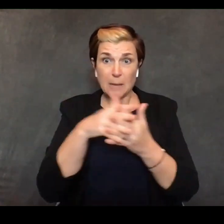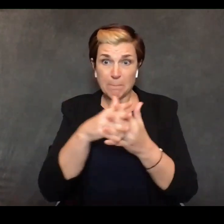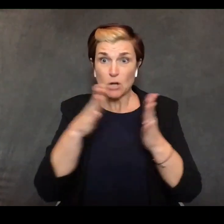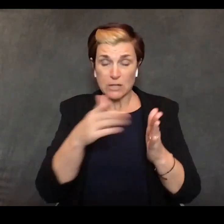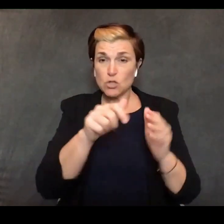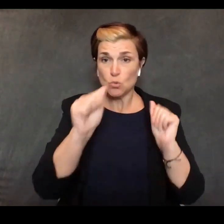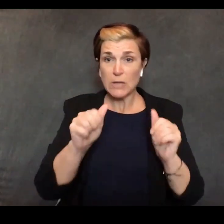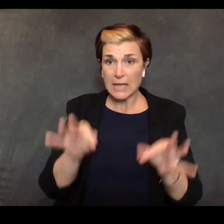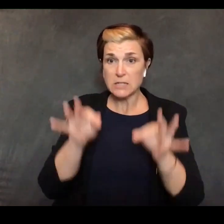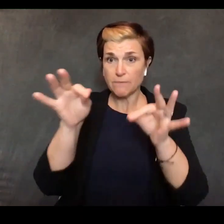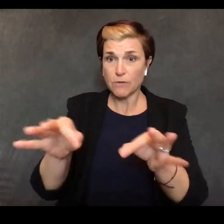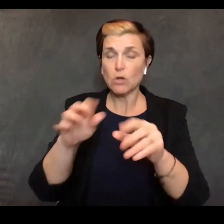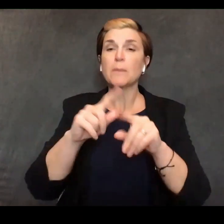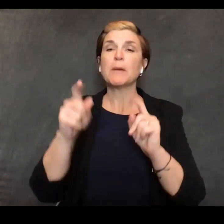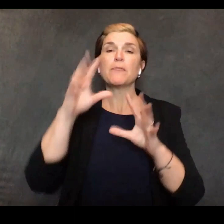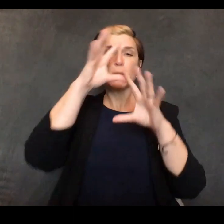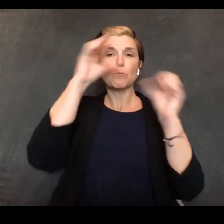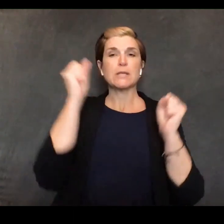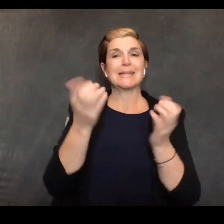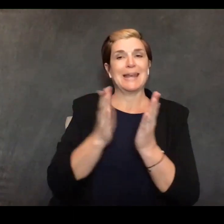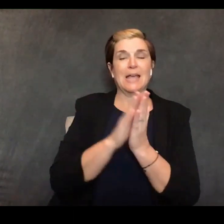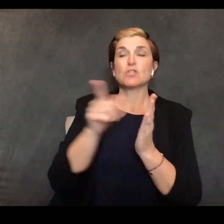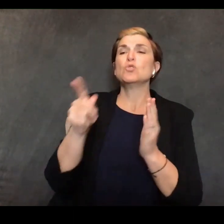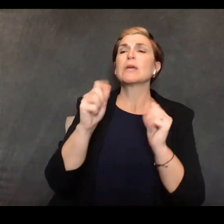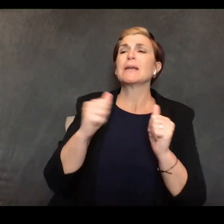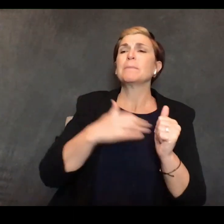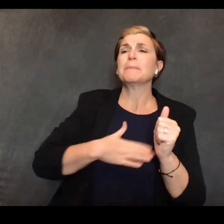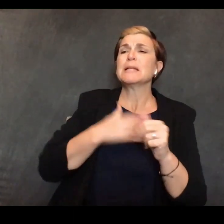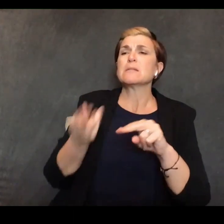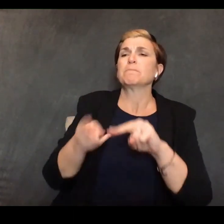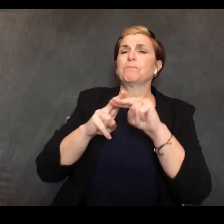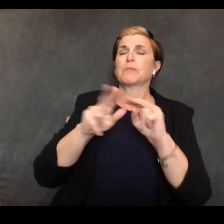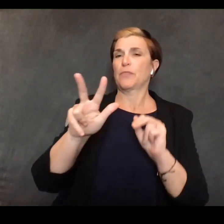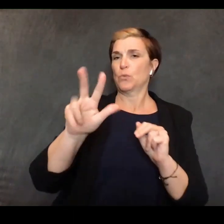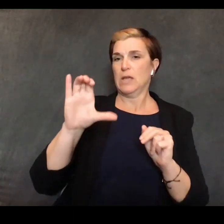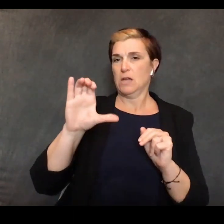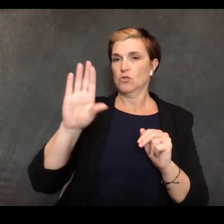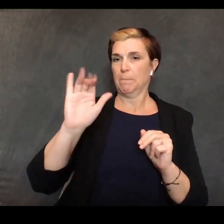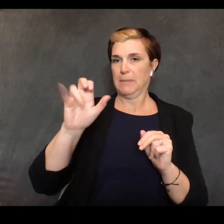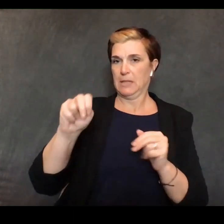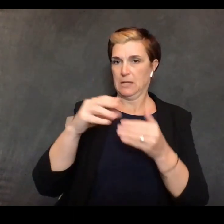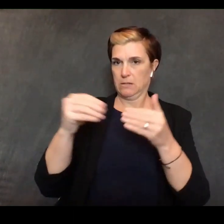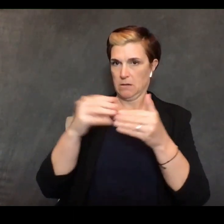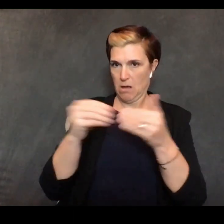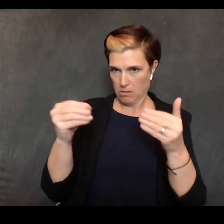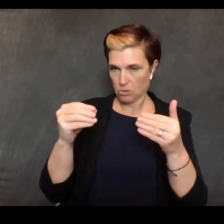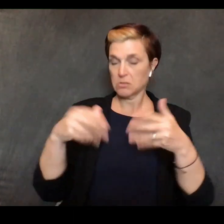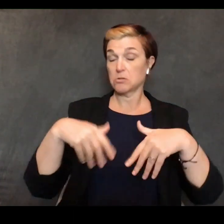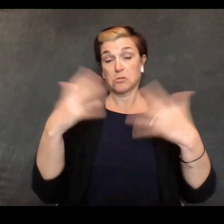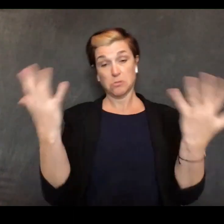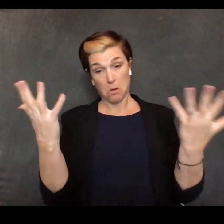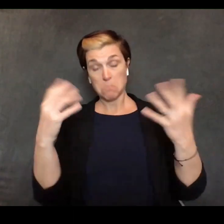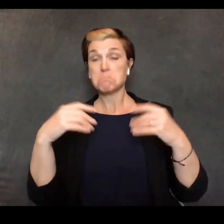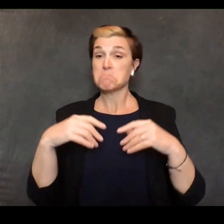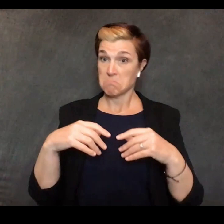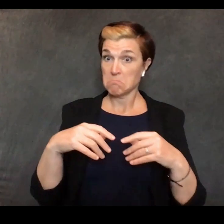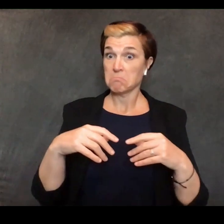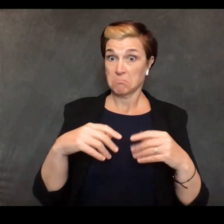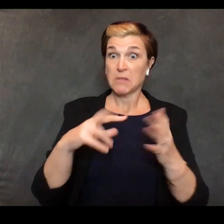asked us to go up to three hundred billion dollars that's also an enormous amount of liquidity in the system uh... the third